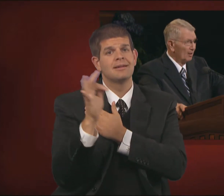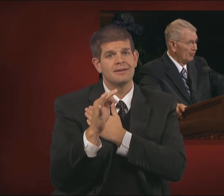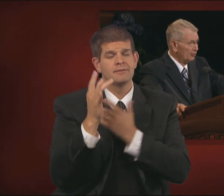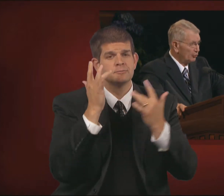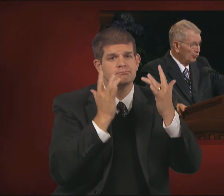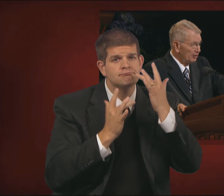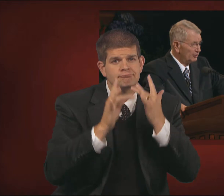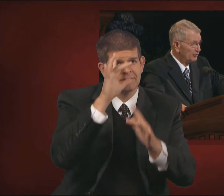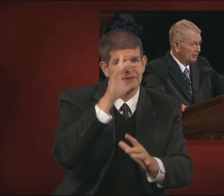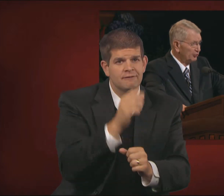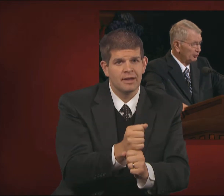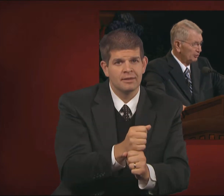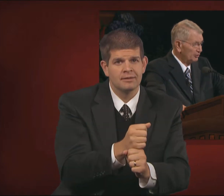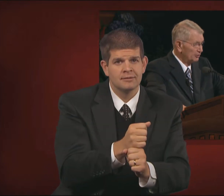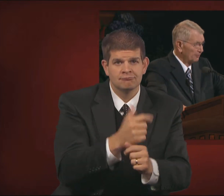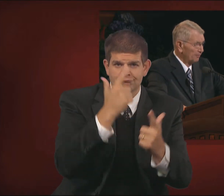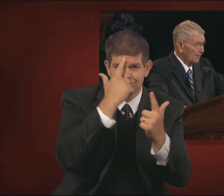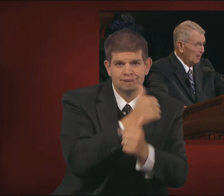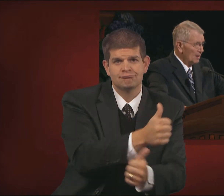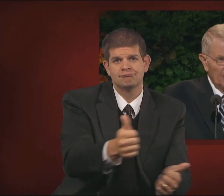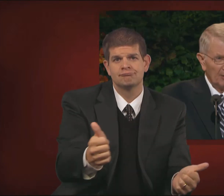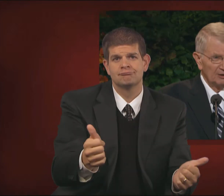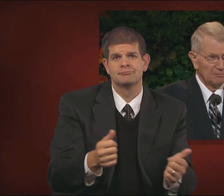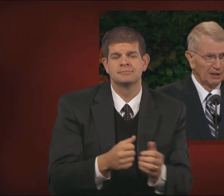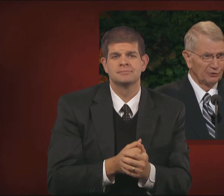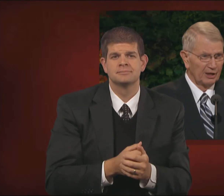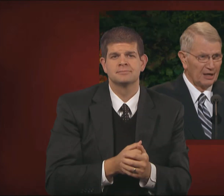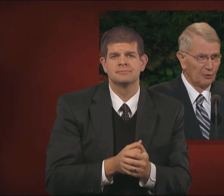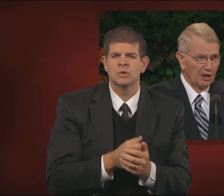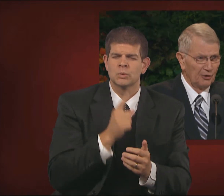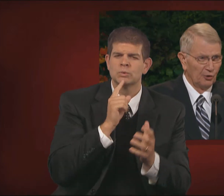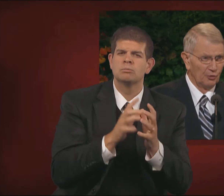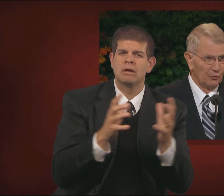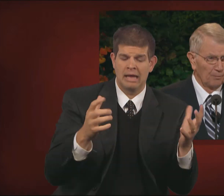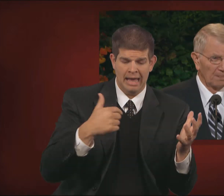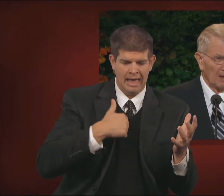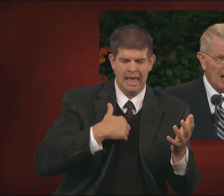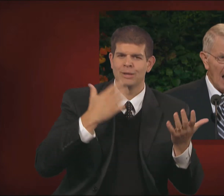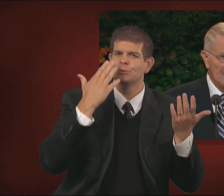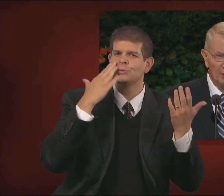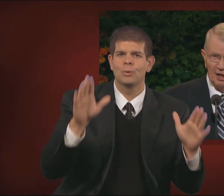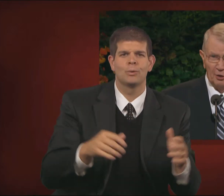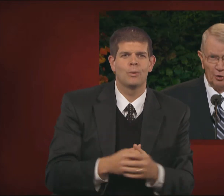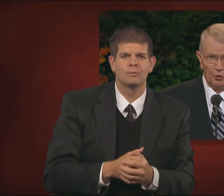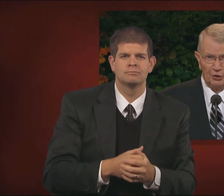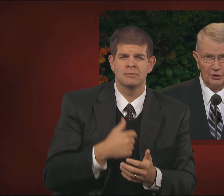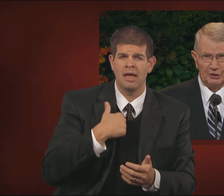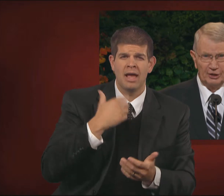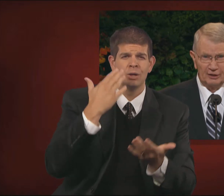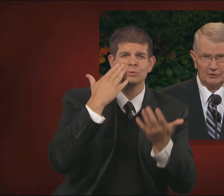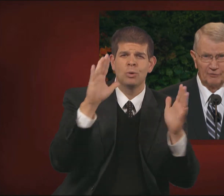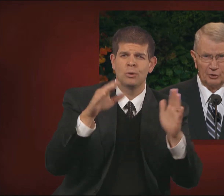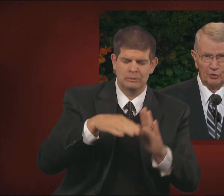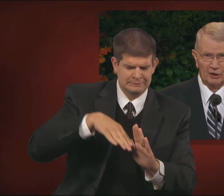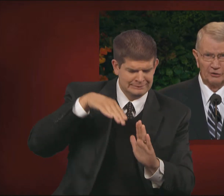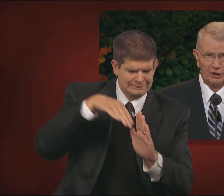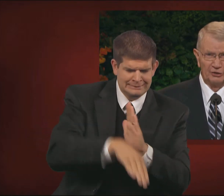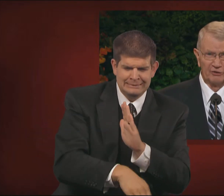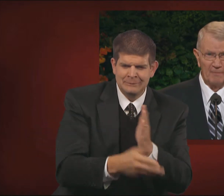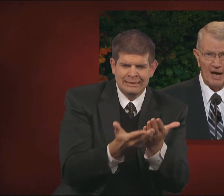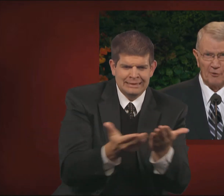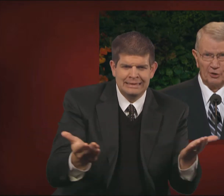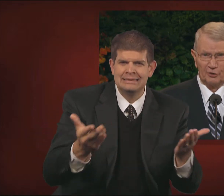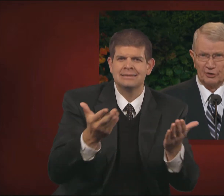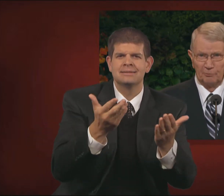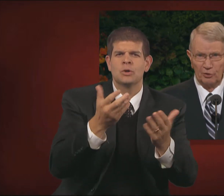The choice is yours. There is much that I do not know. I do not know the details of the organization